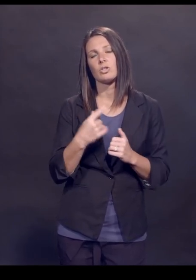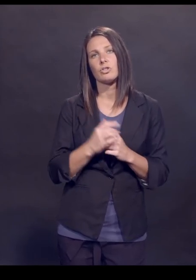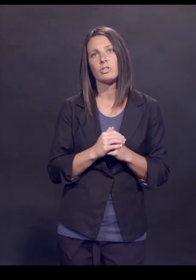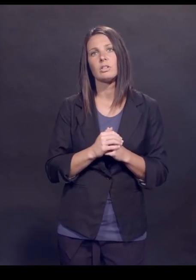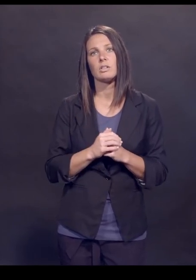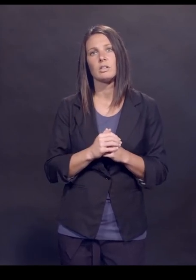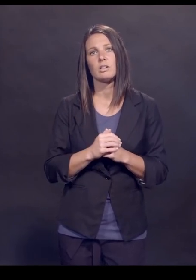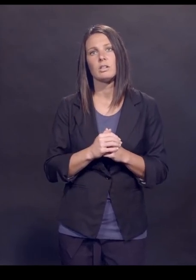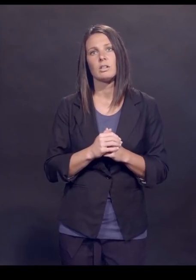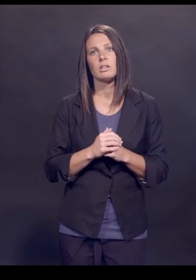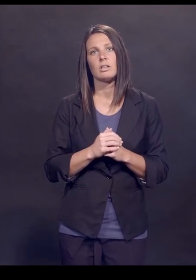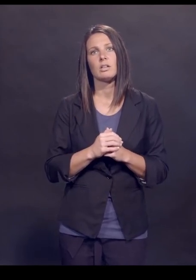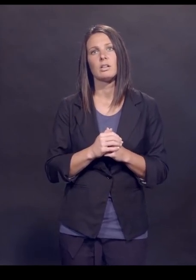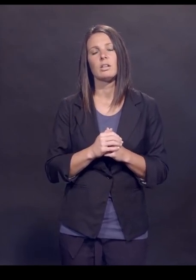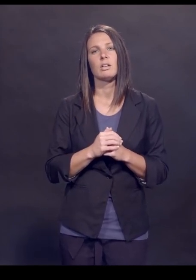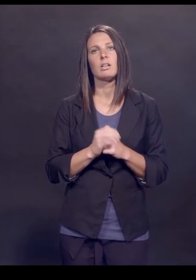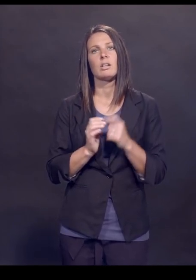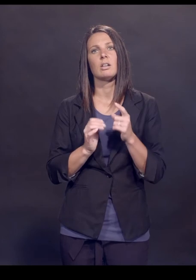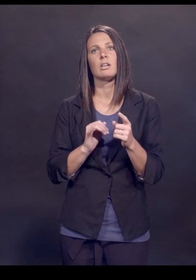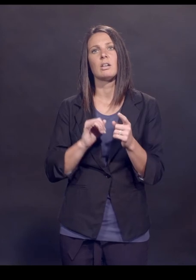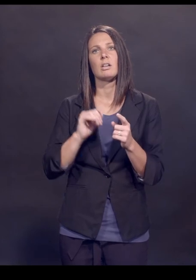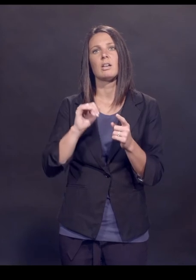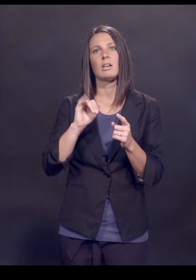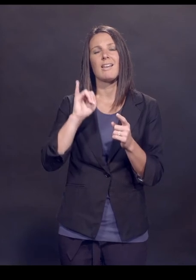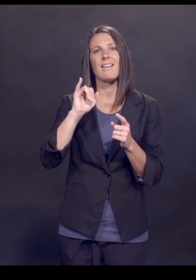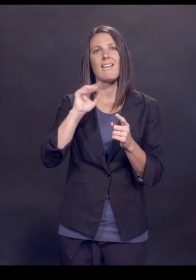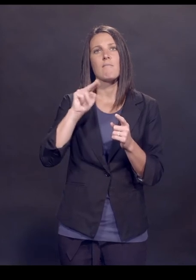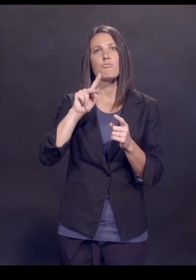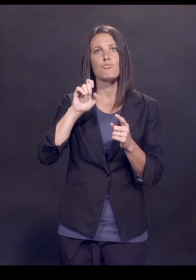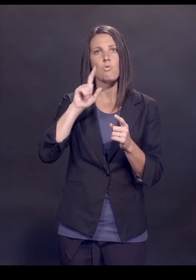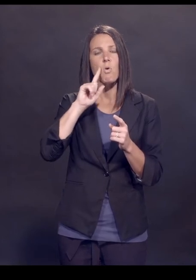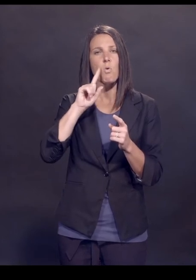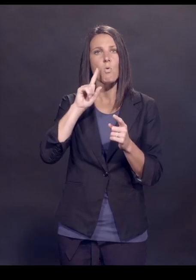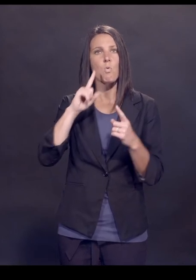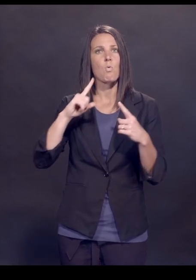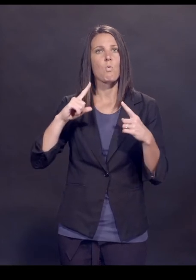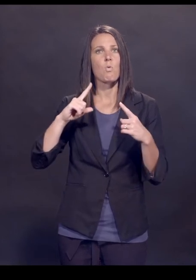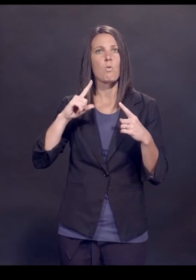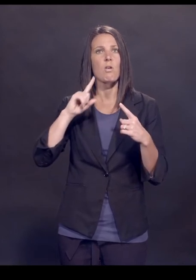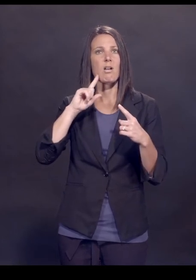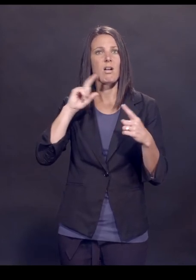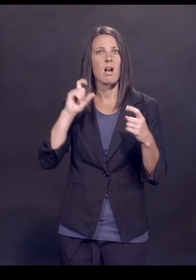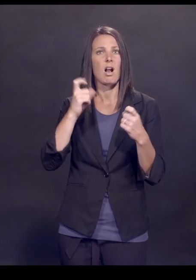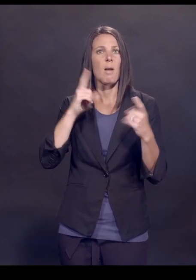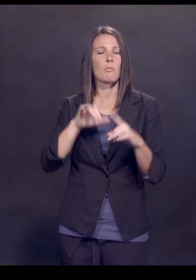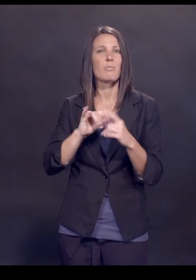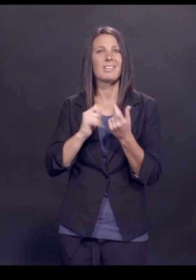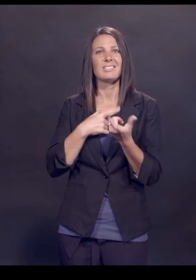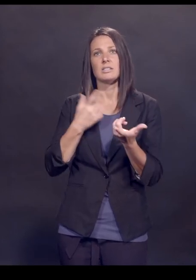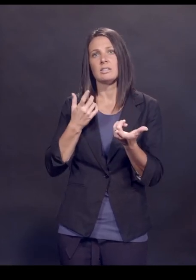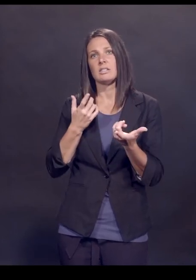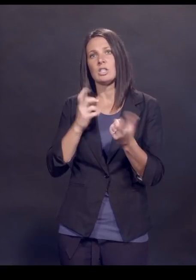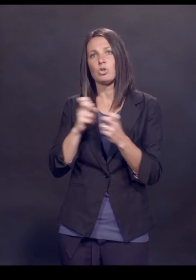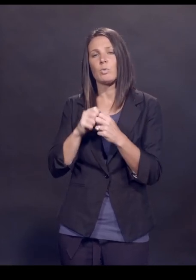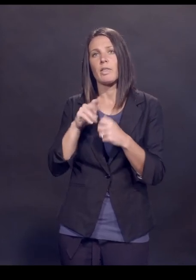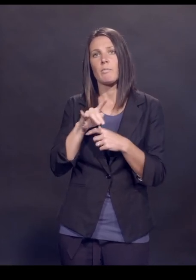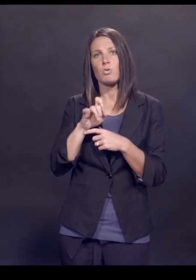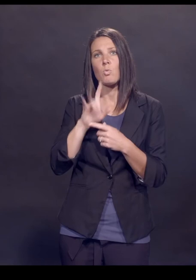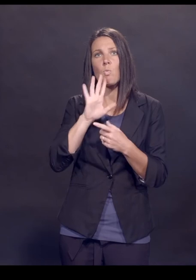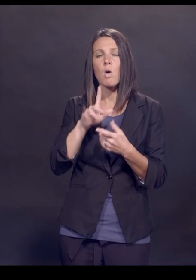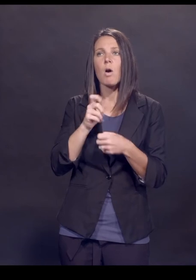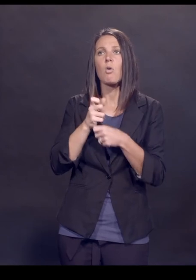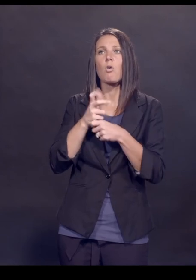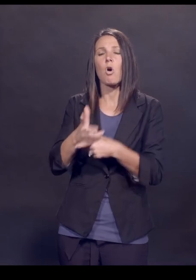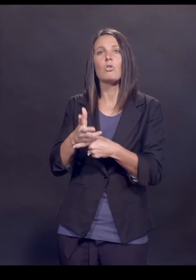is, is an immunocompromised person put at higher risk by another person living in the same household